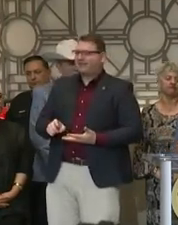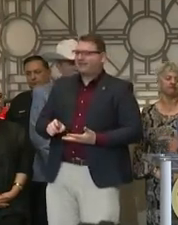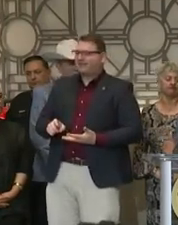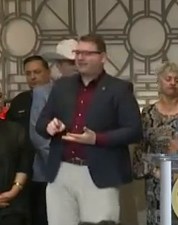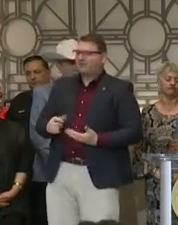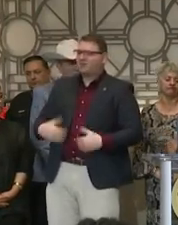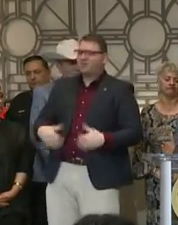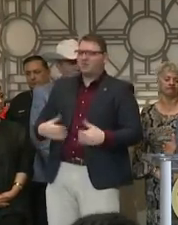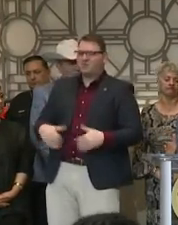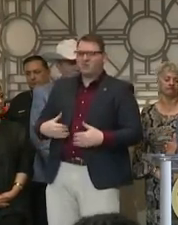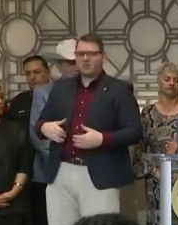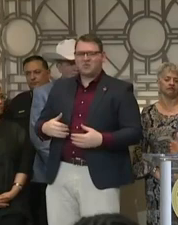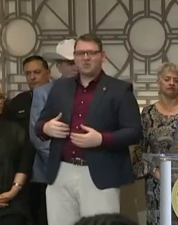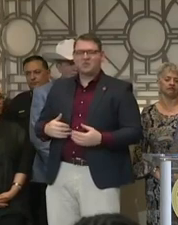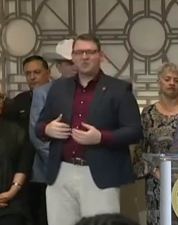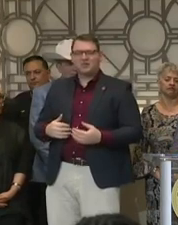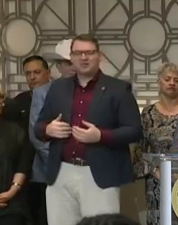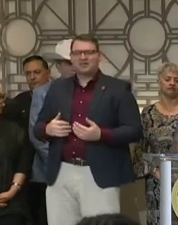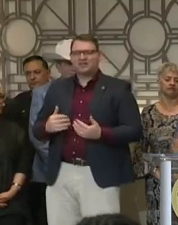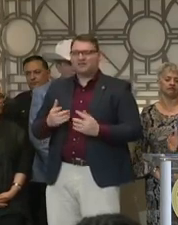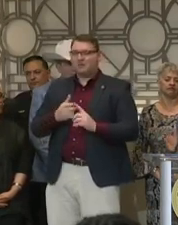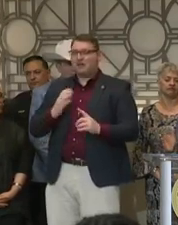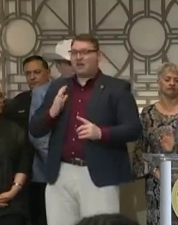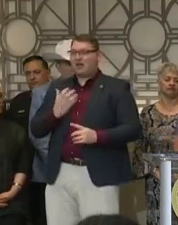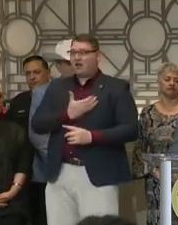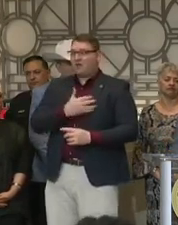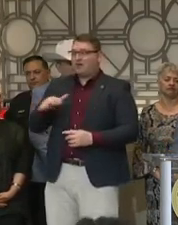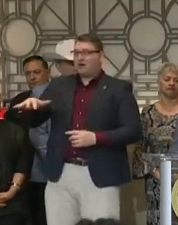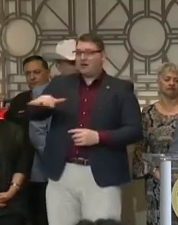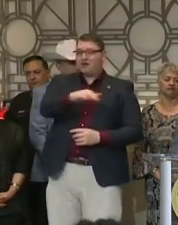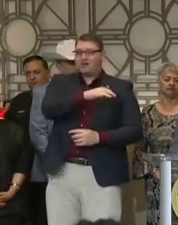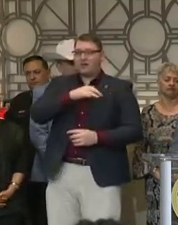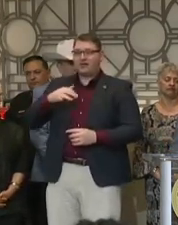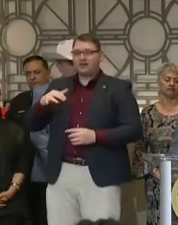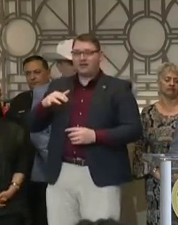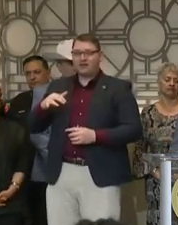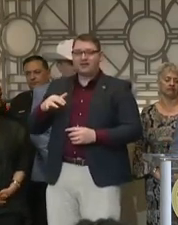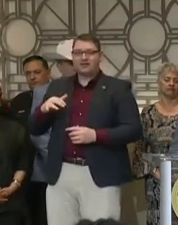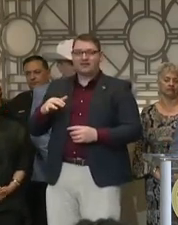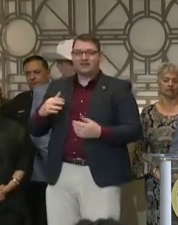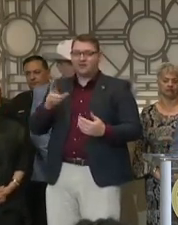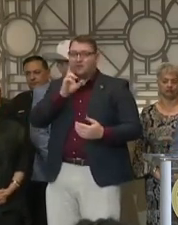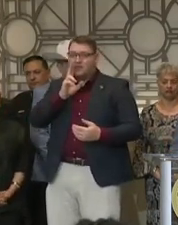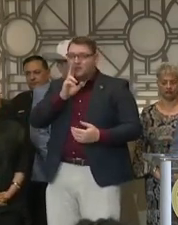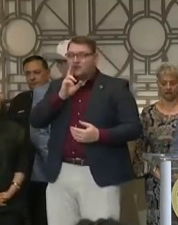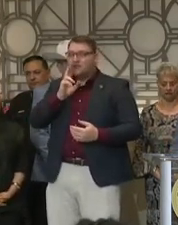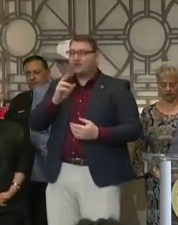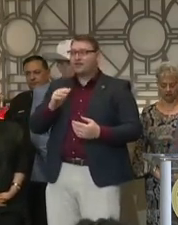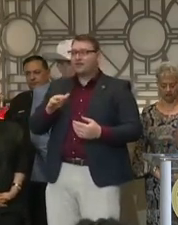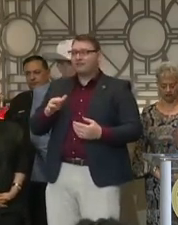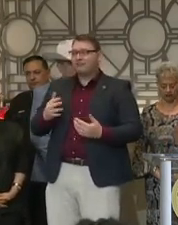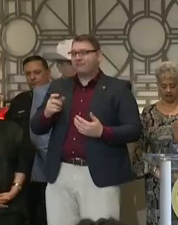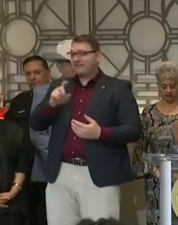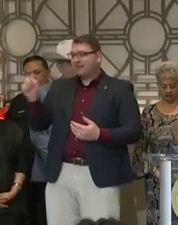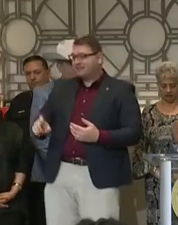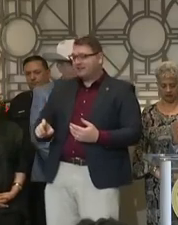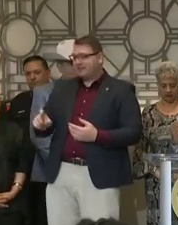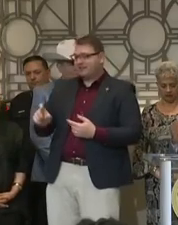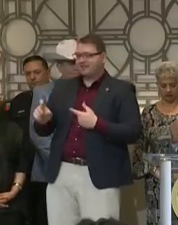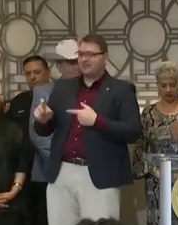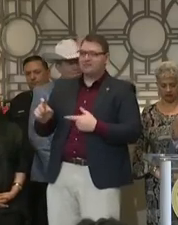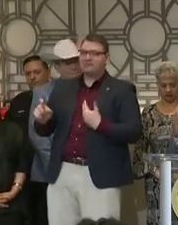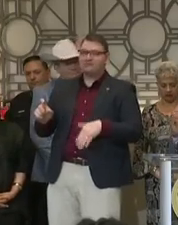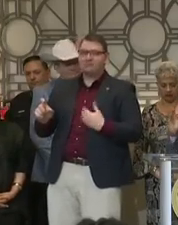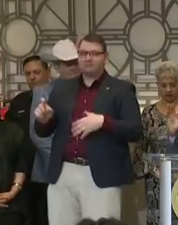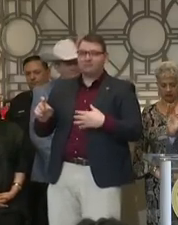from our area, from our region, you know just how much and how much we love in